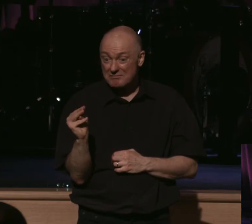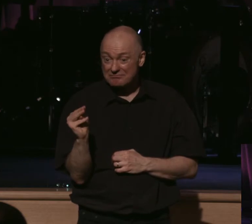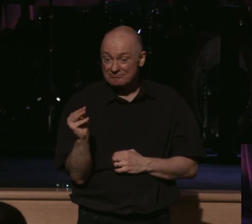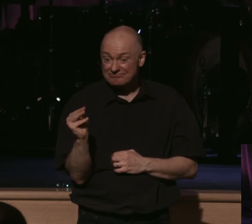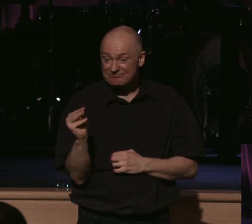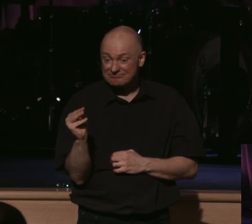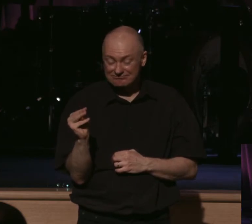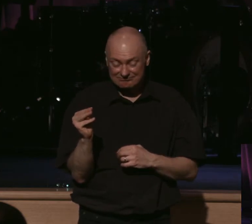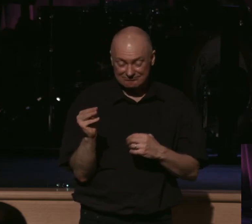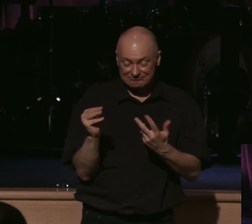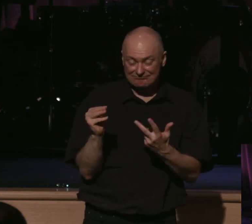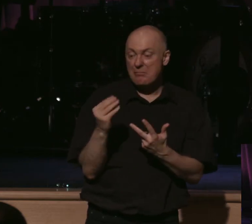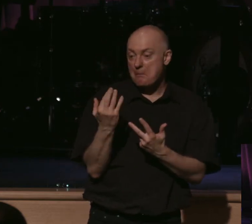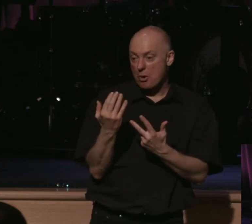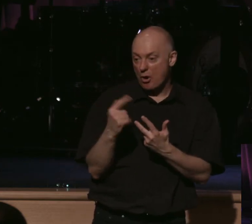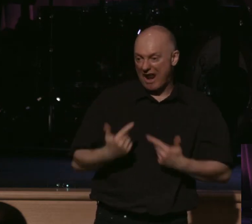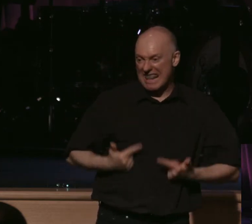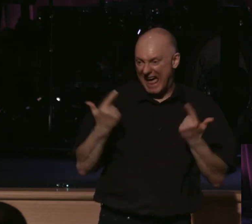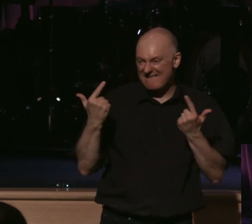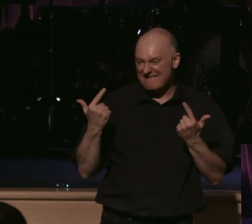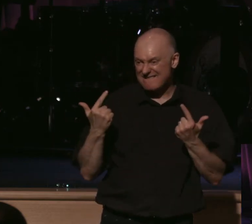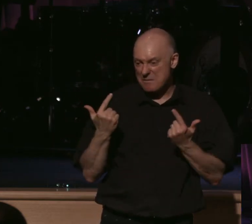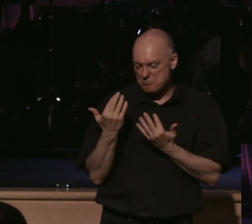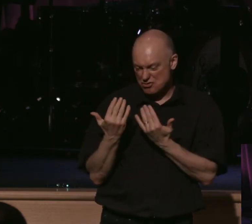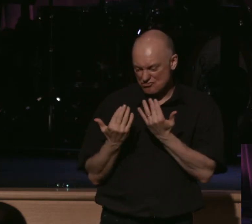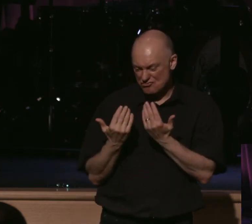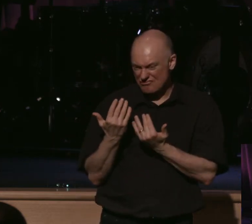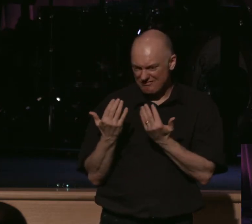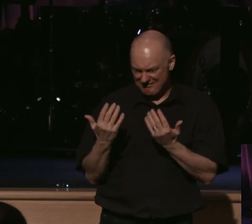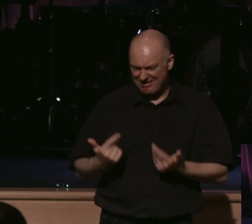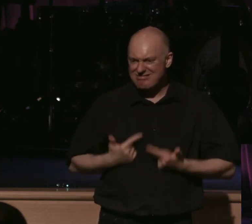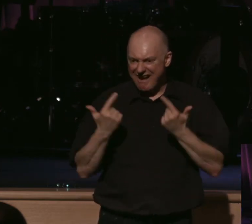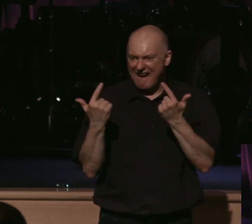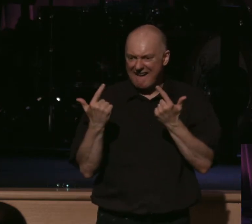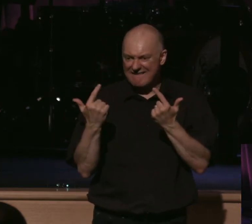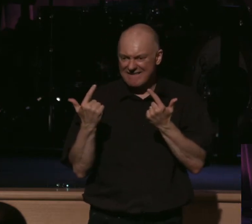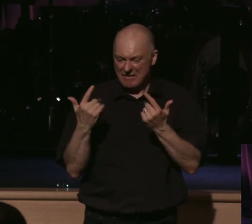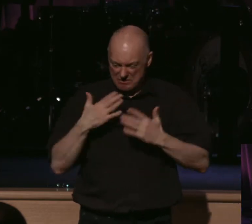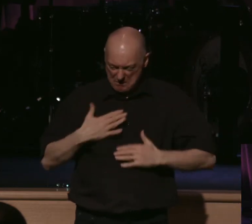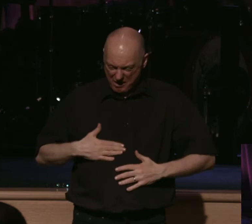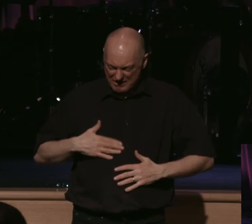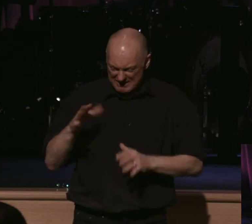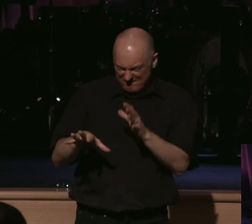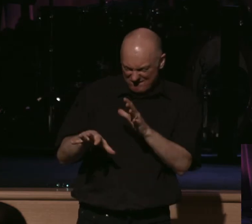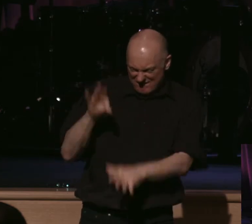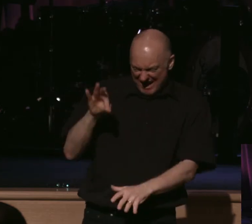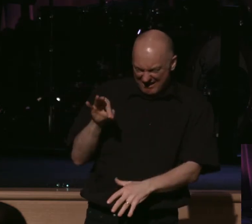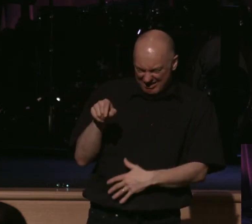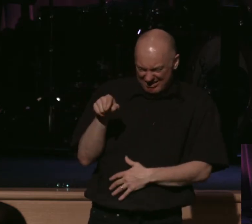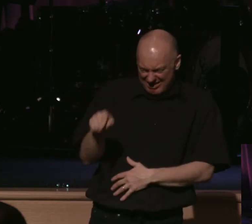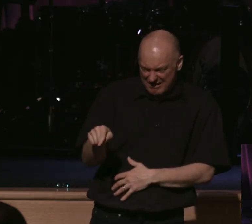Philip and Timothy, they were burnt alive, and their charred bodies were found embracing each other.